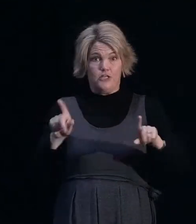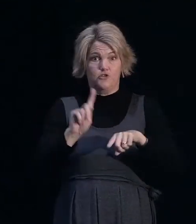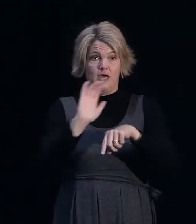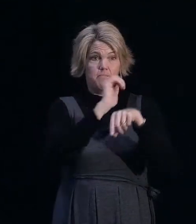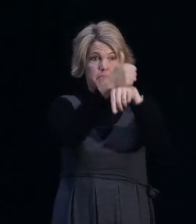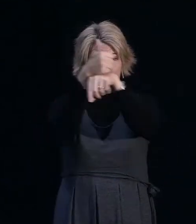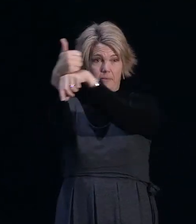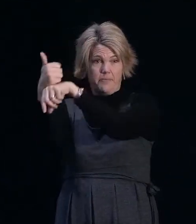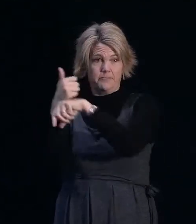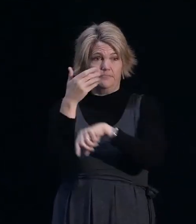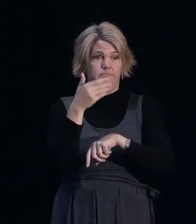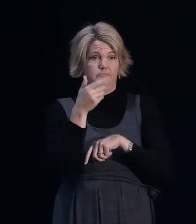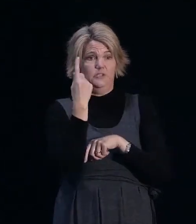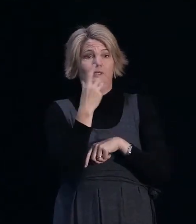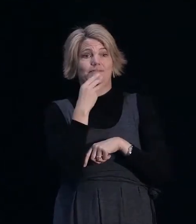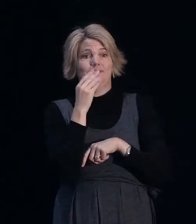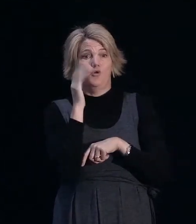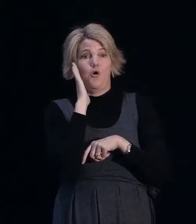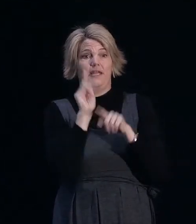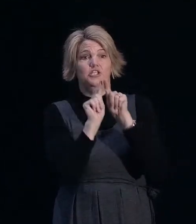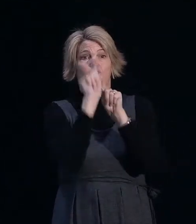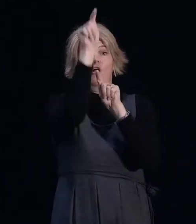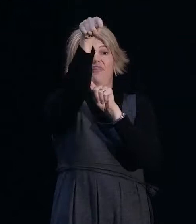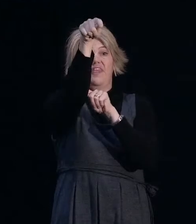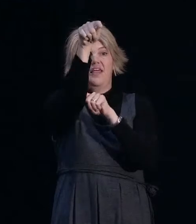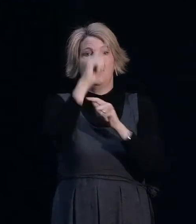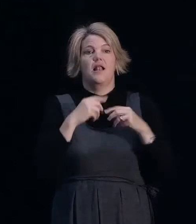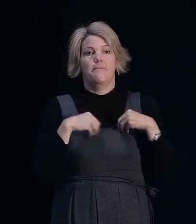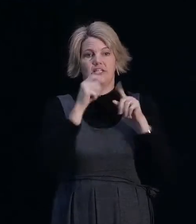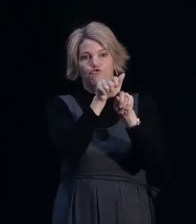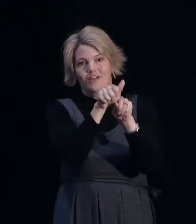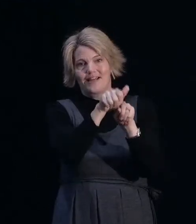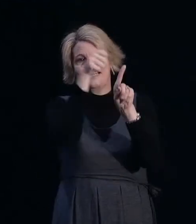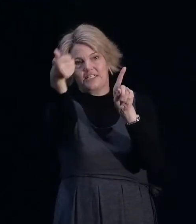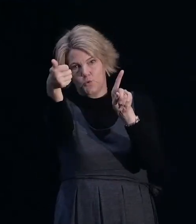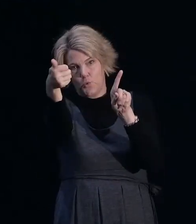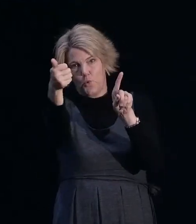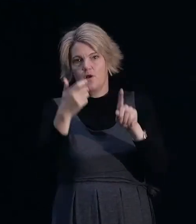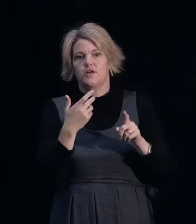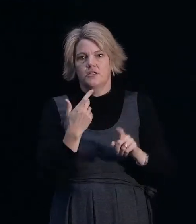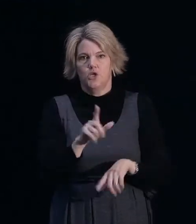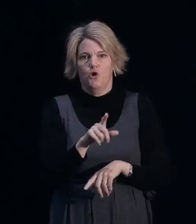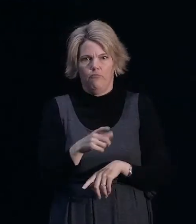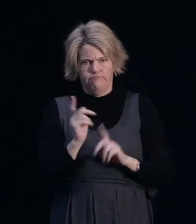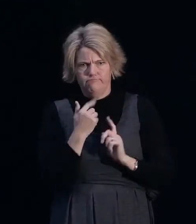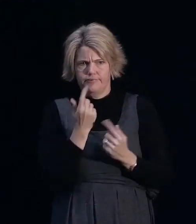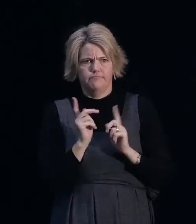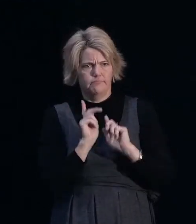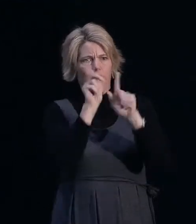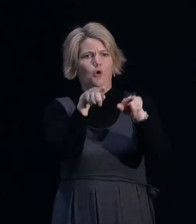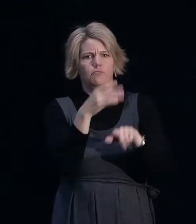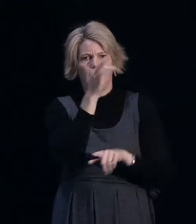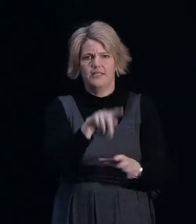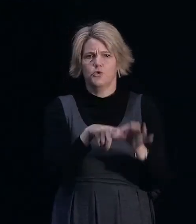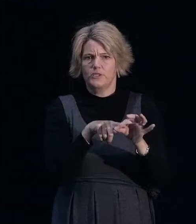service has a stand just to the back of us here outside the seminar area. The ministry is next door to that as well. So don't be afraid to come up and ask